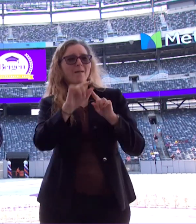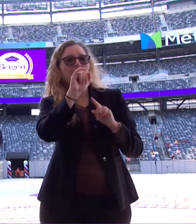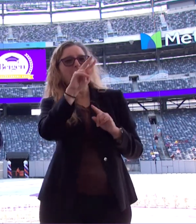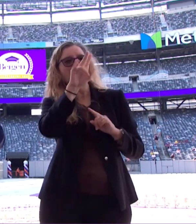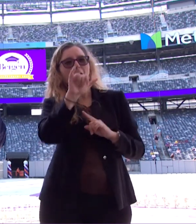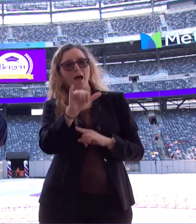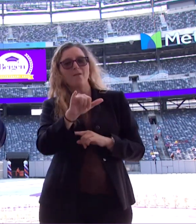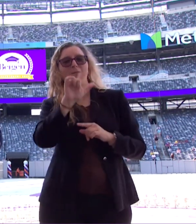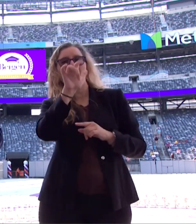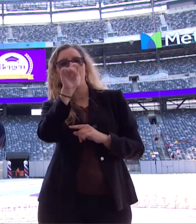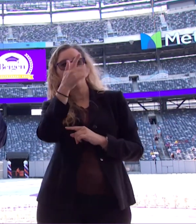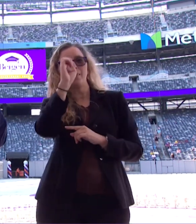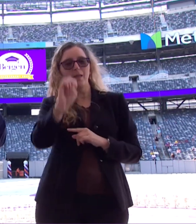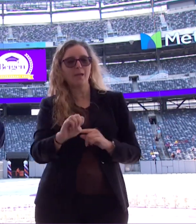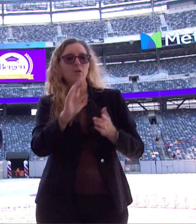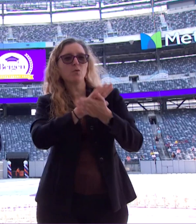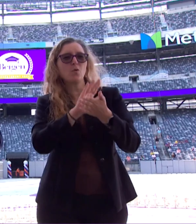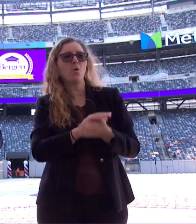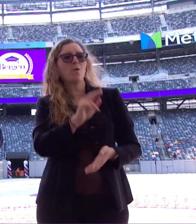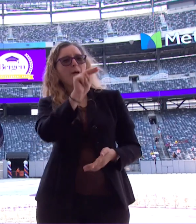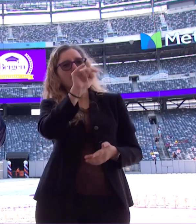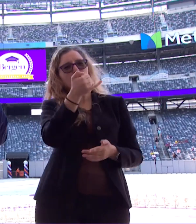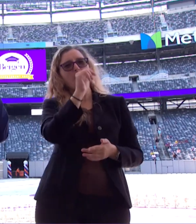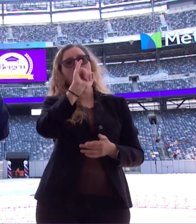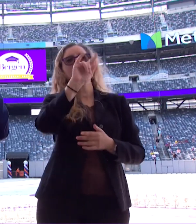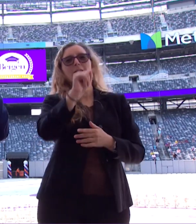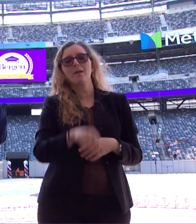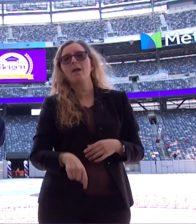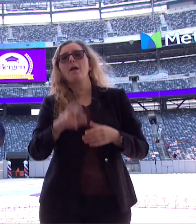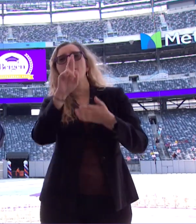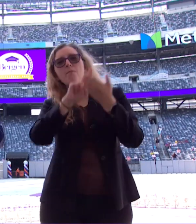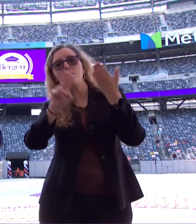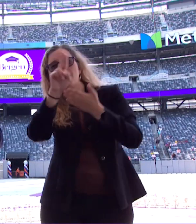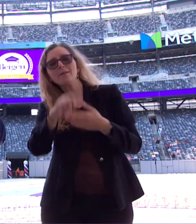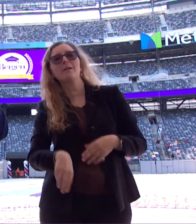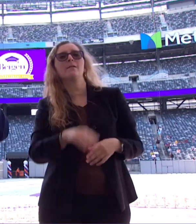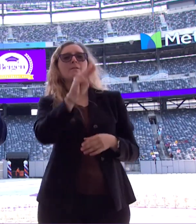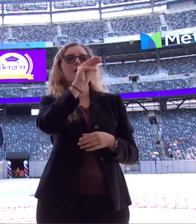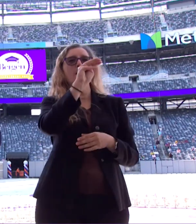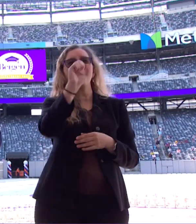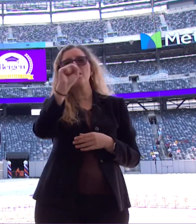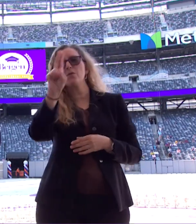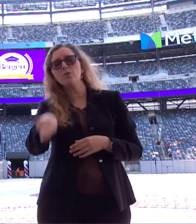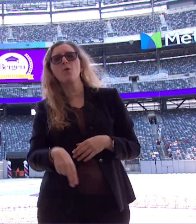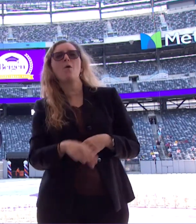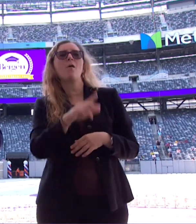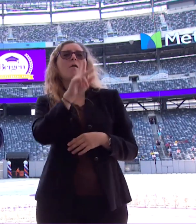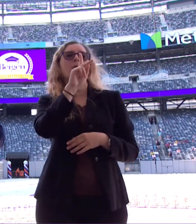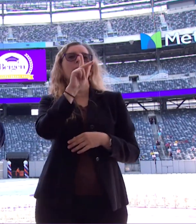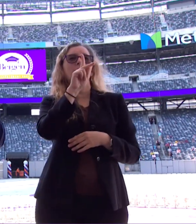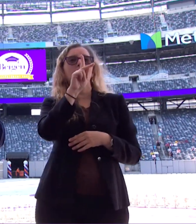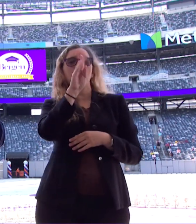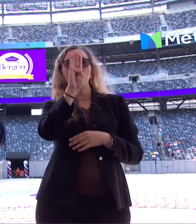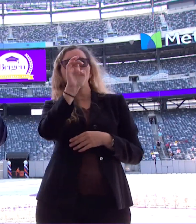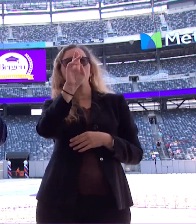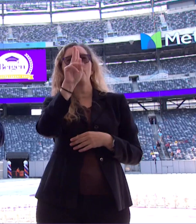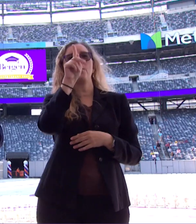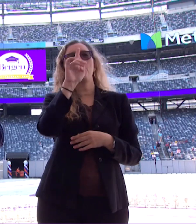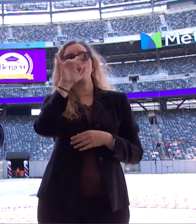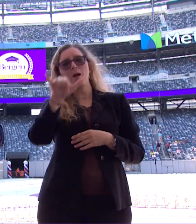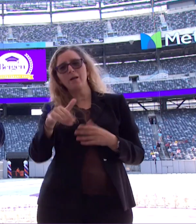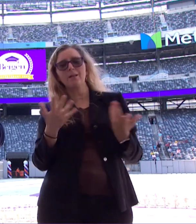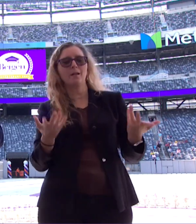to NJIT. They're going to Rutgers. They're going to Montclair. We've had students go to Cal Berkeley. The point is, folks, this is going to be